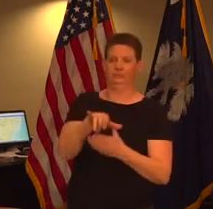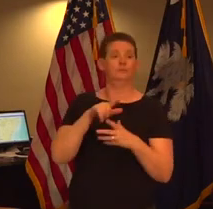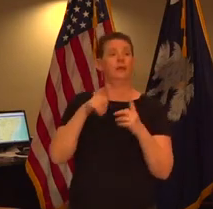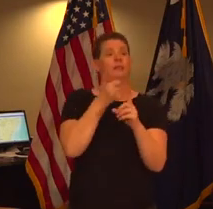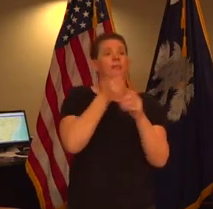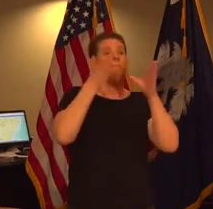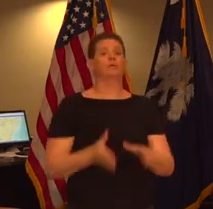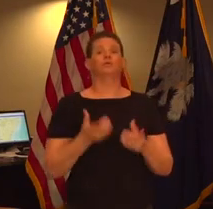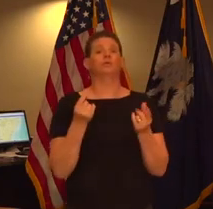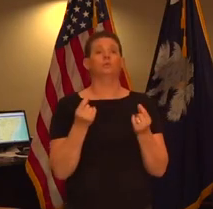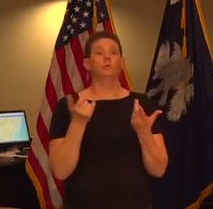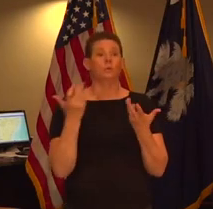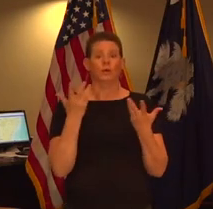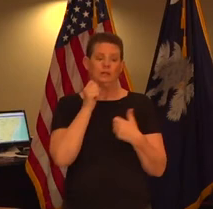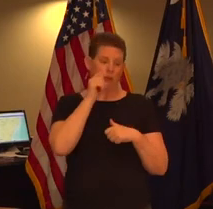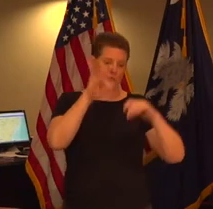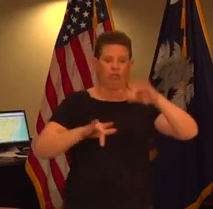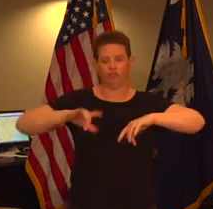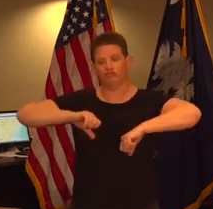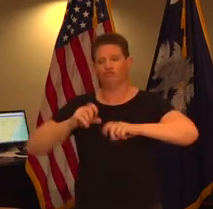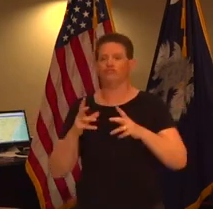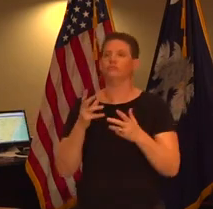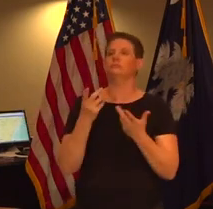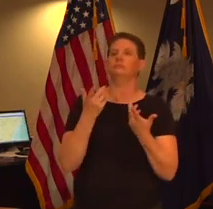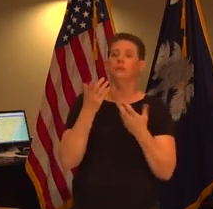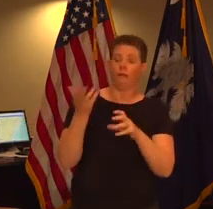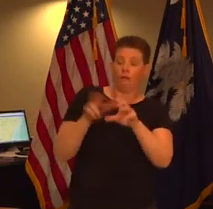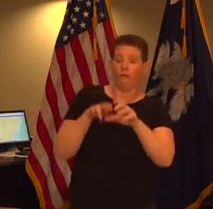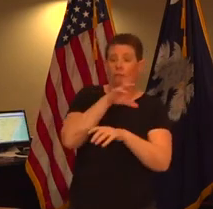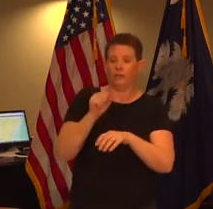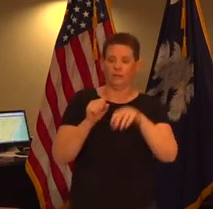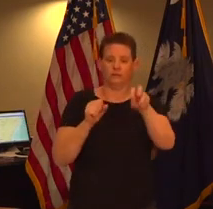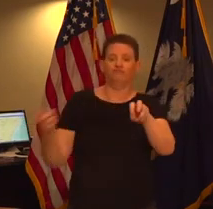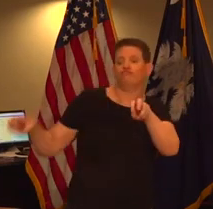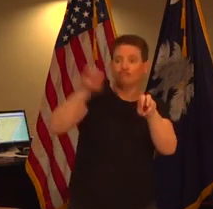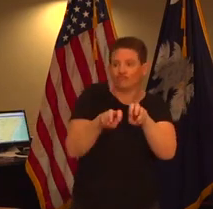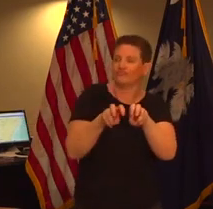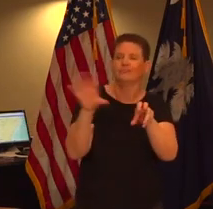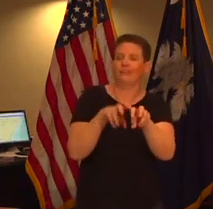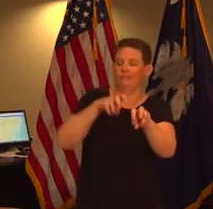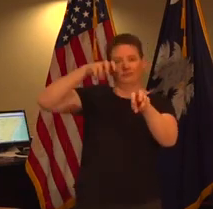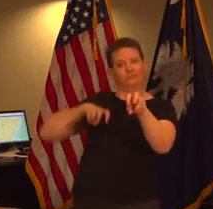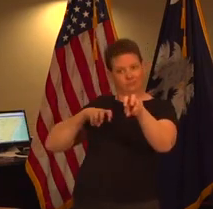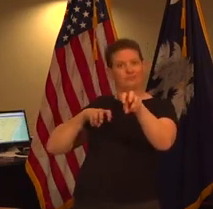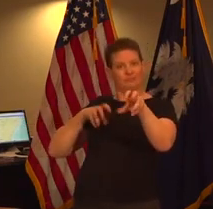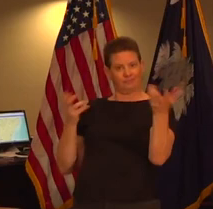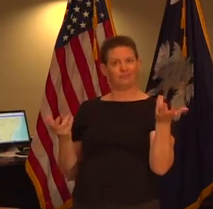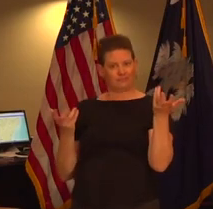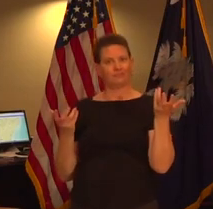can take to prevent touching surfaces spacing yourself out when you're on public transportation so by minimizing